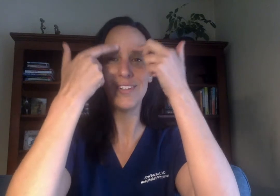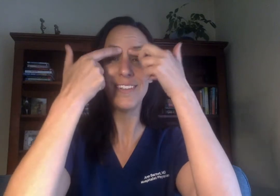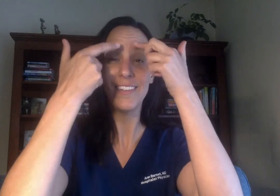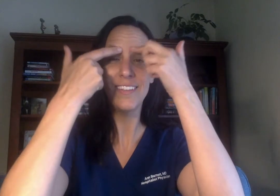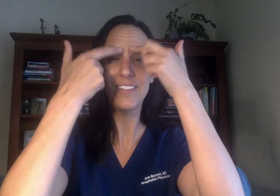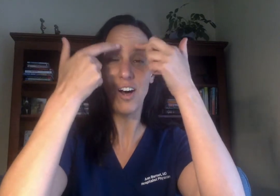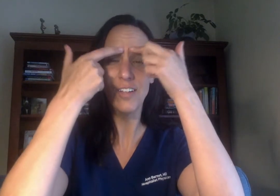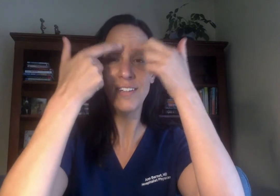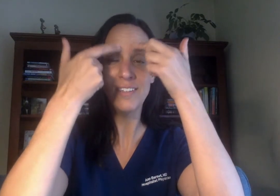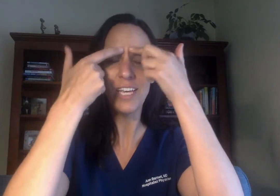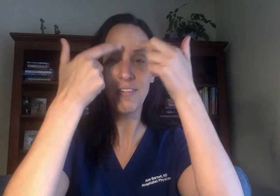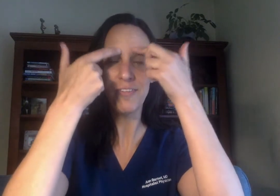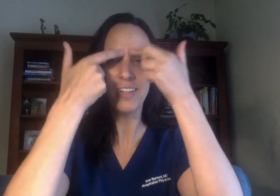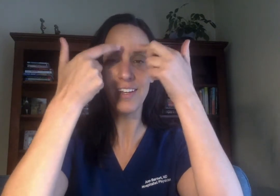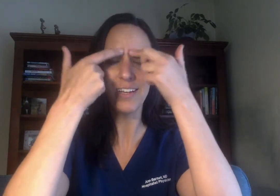This unsafe feeling.